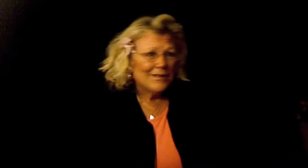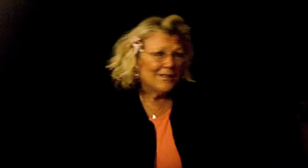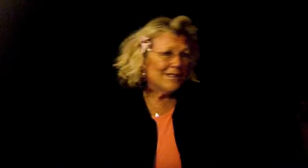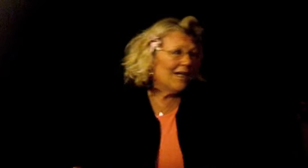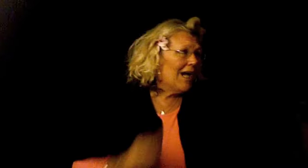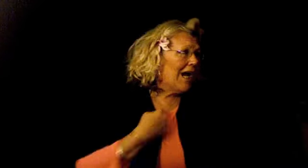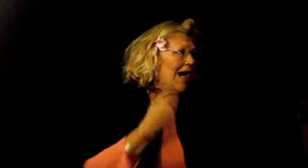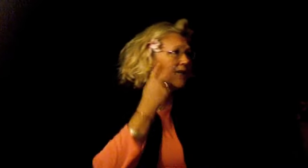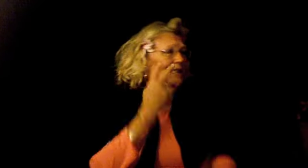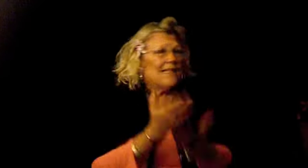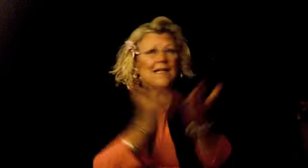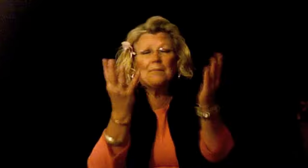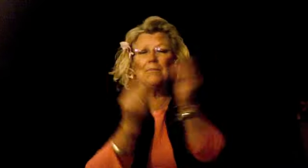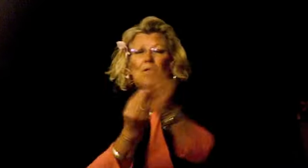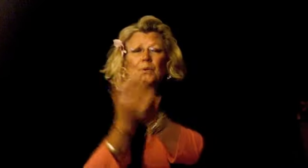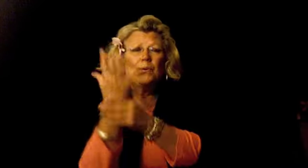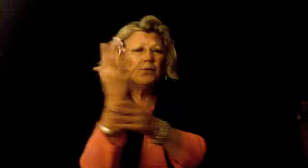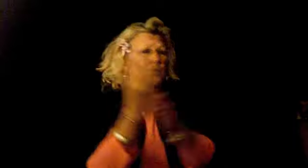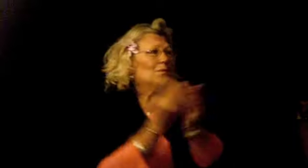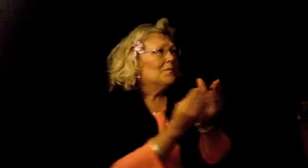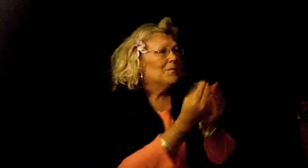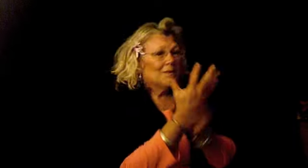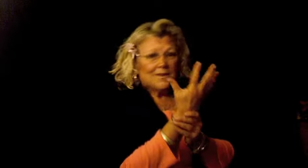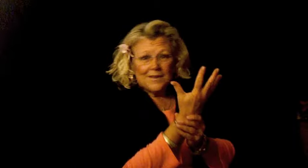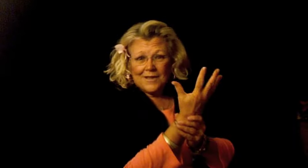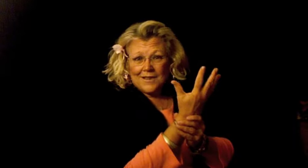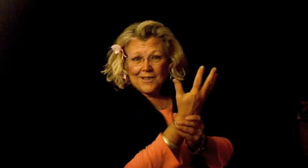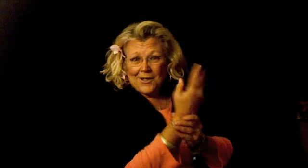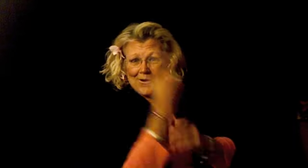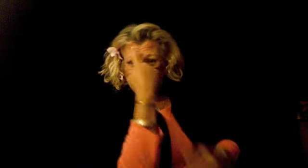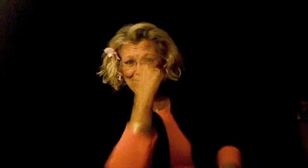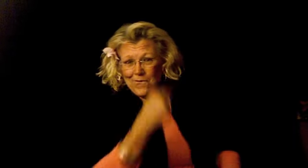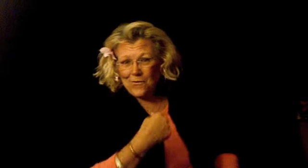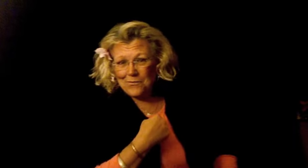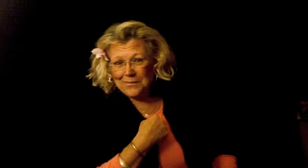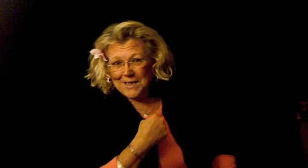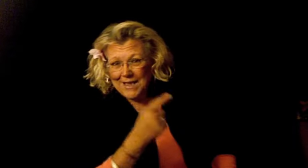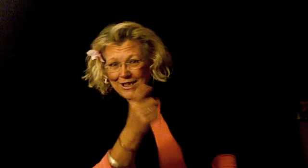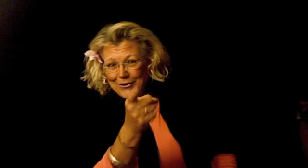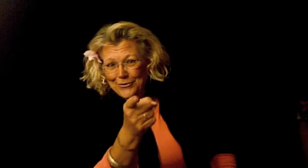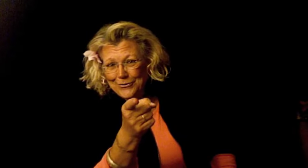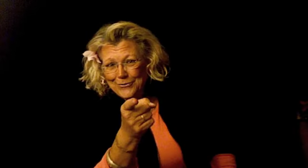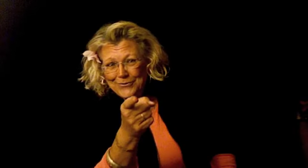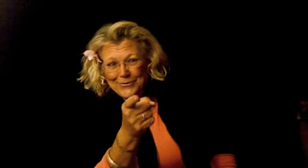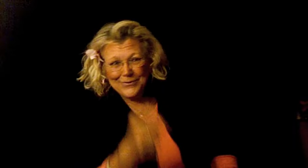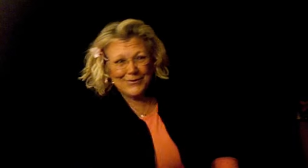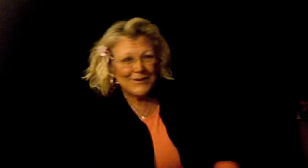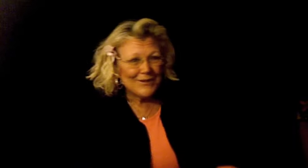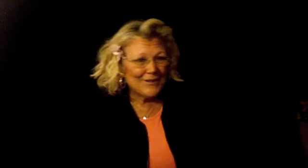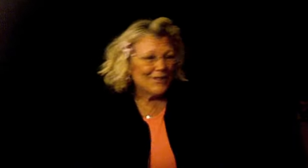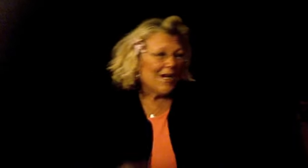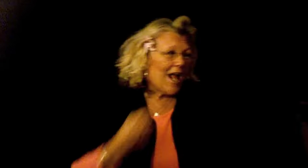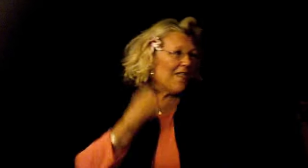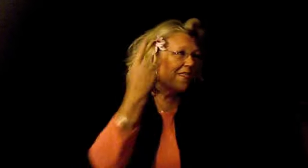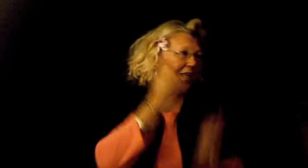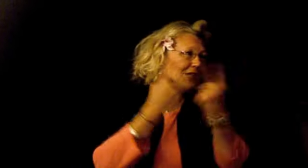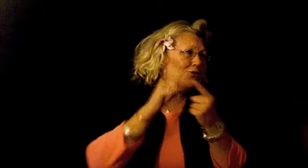I see them bloom, for me and you, and I think to